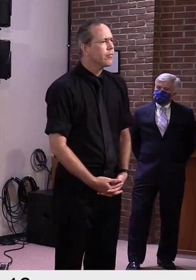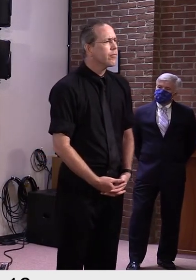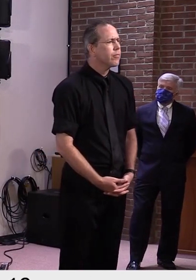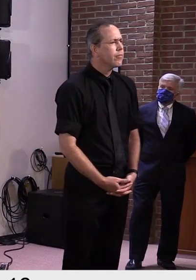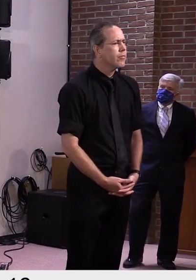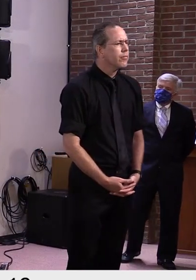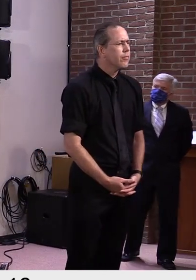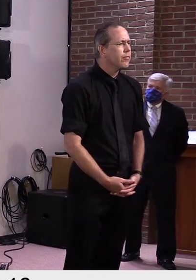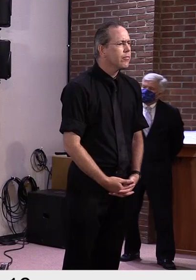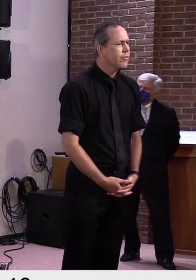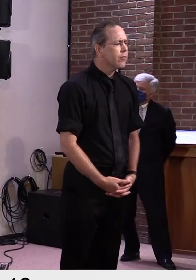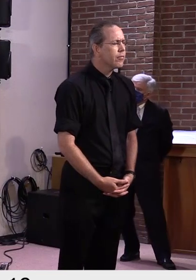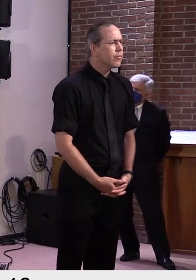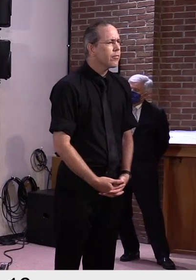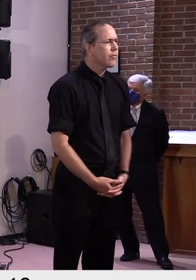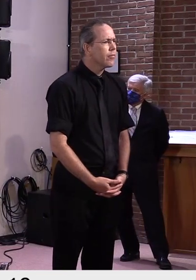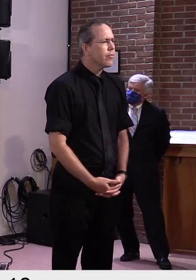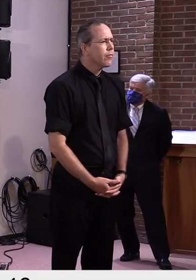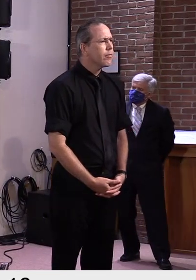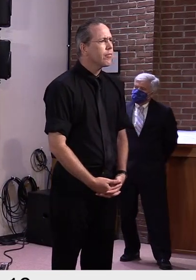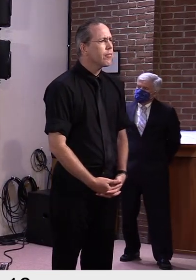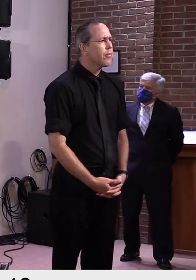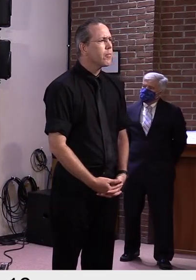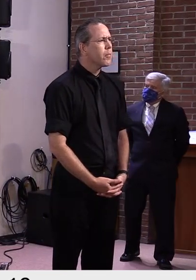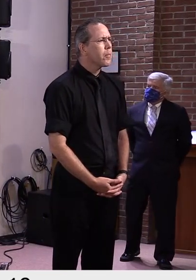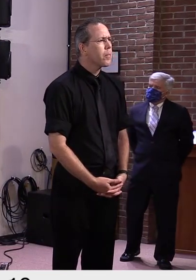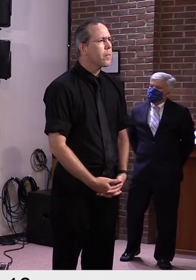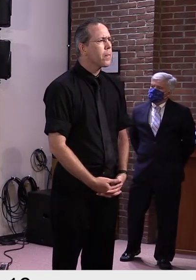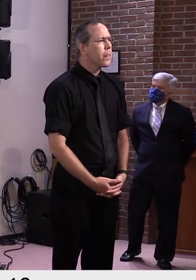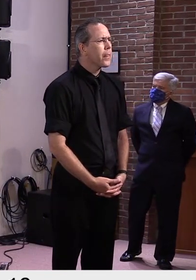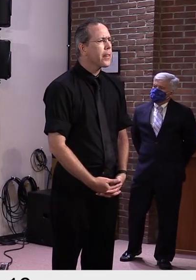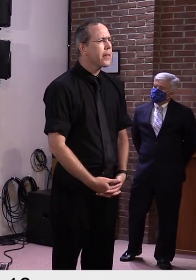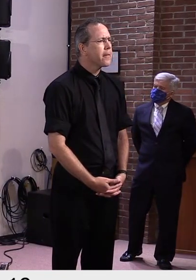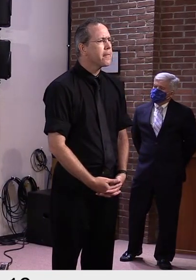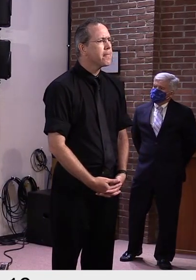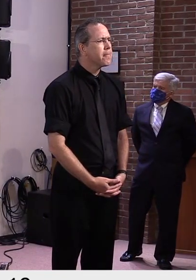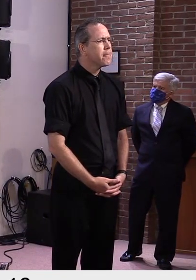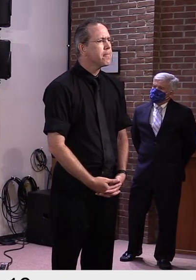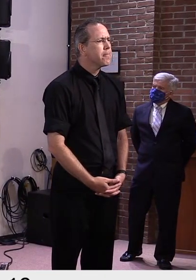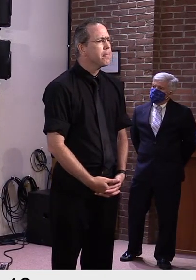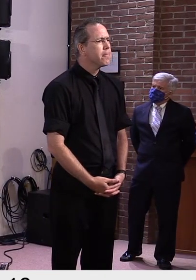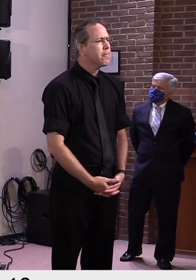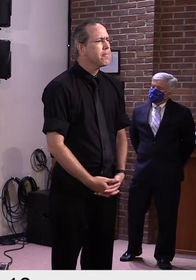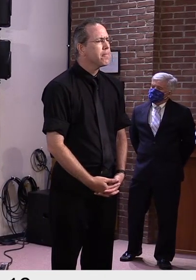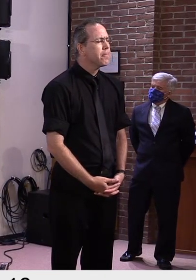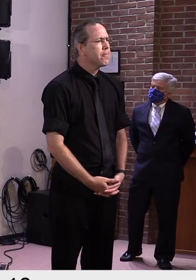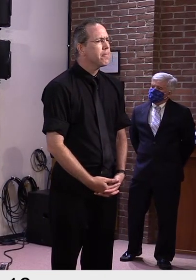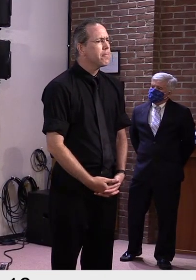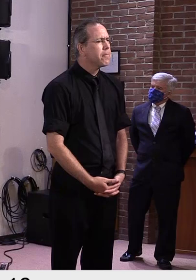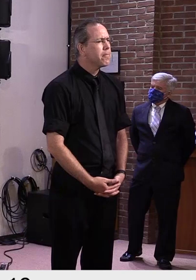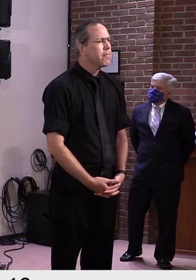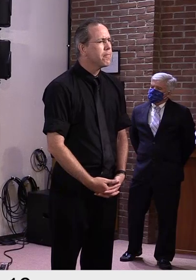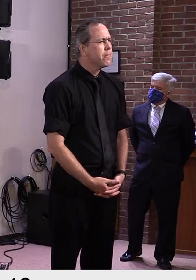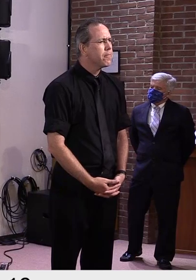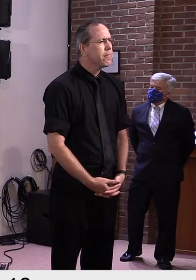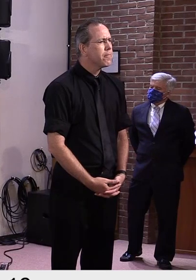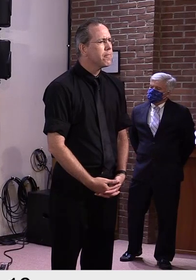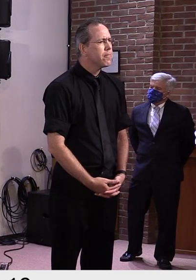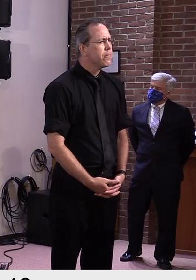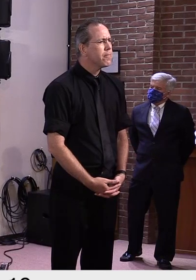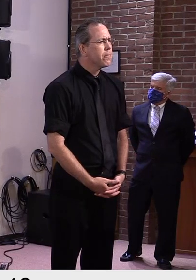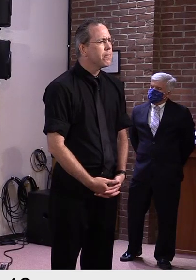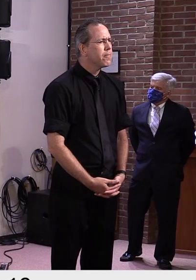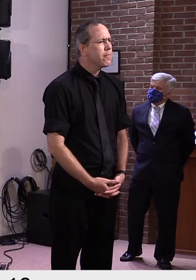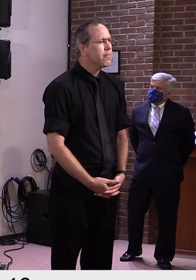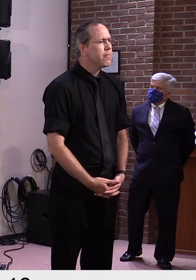testing and, um, and then the death data that was reported recently by the New York Times. It